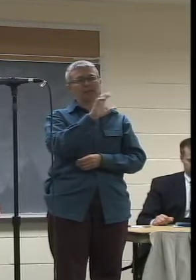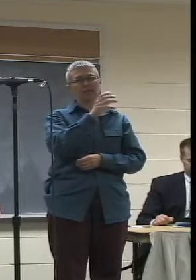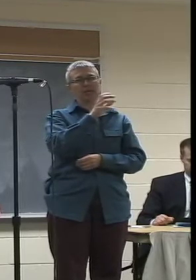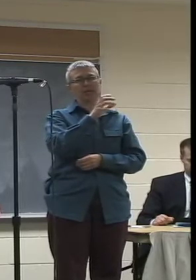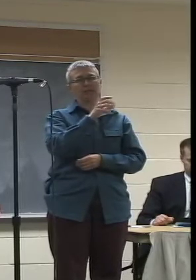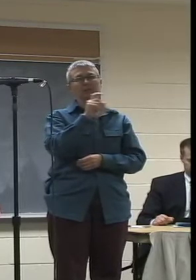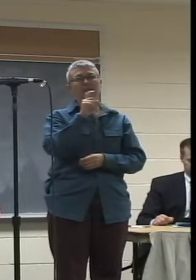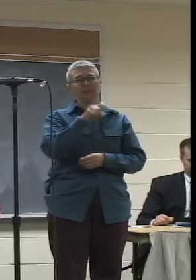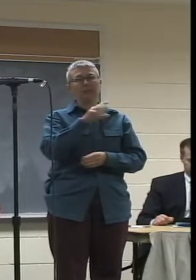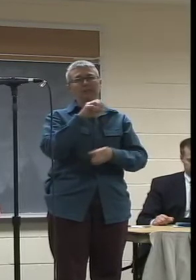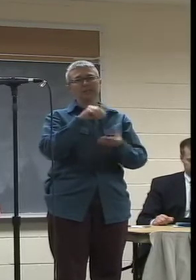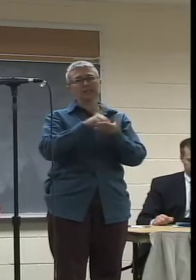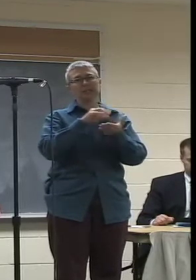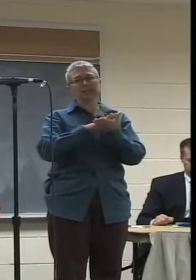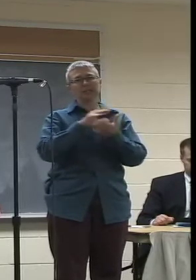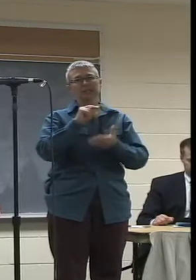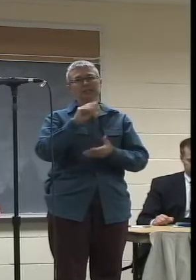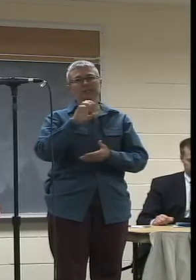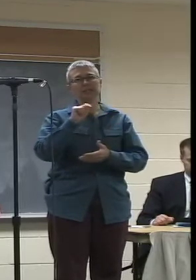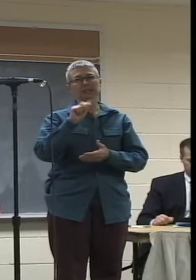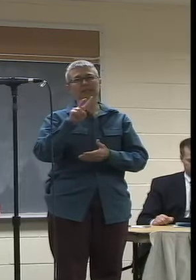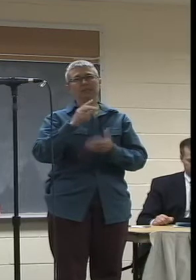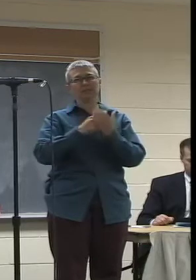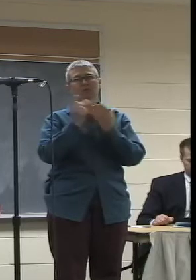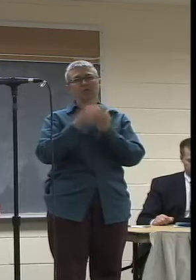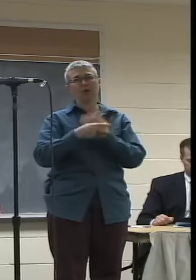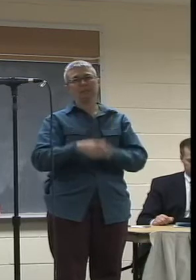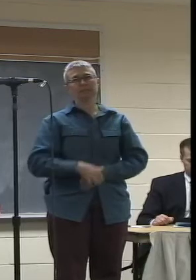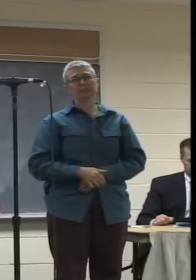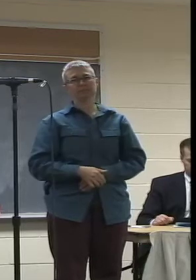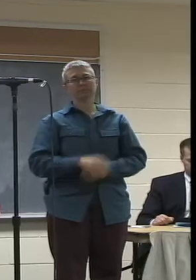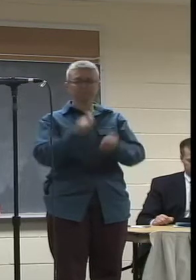NCTV's programming should be listed in detail.